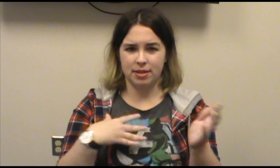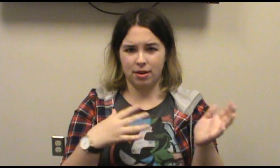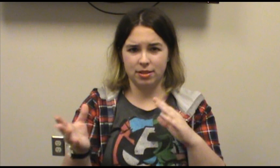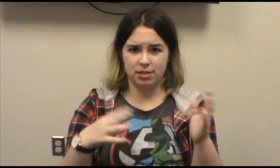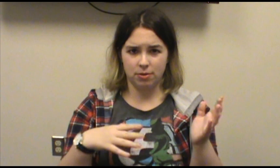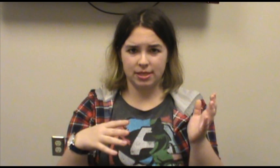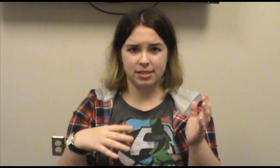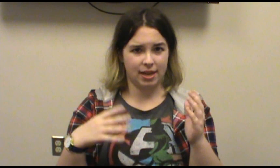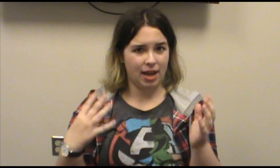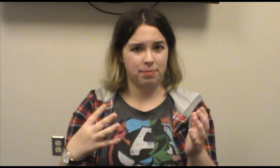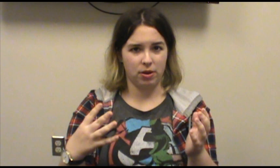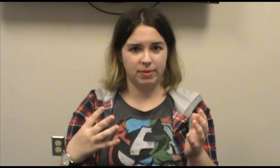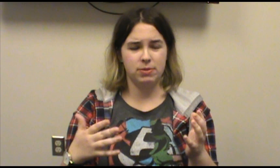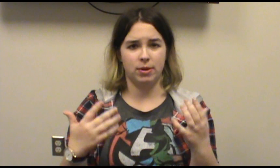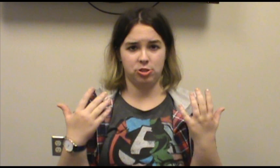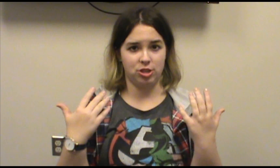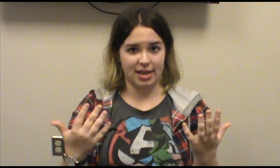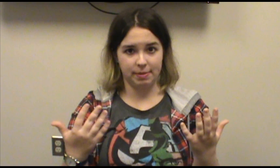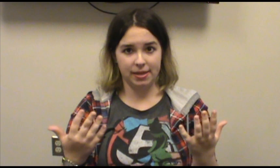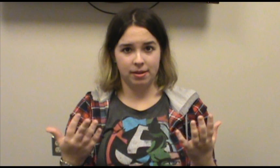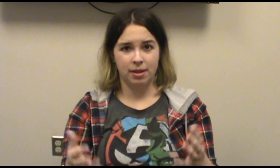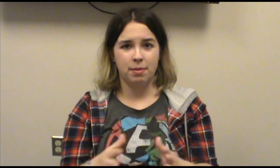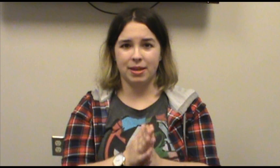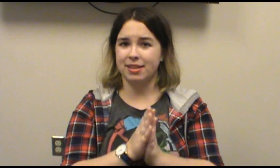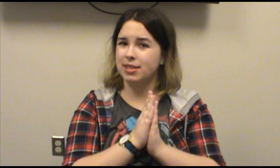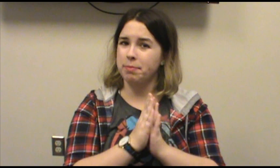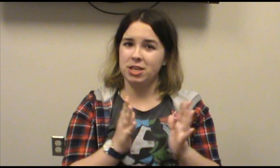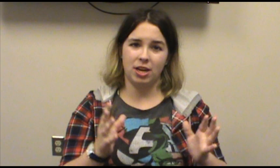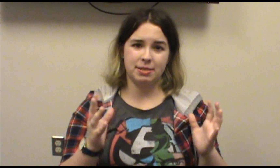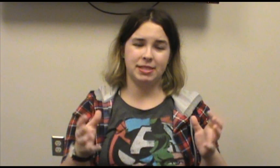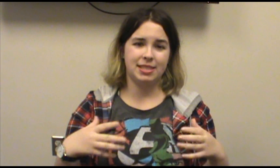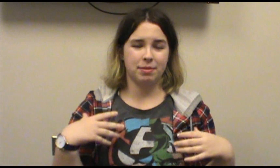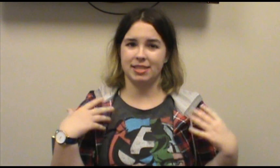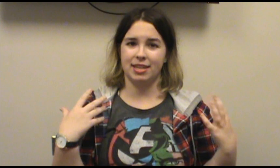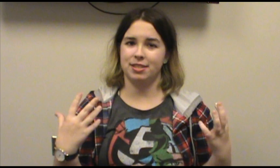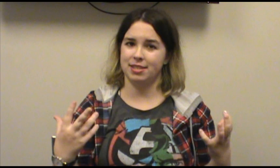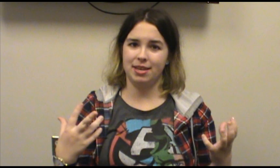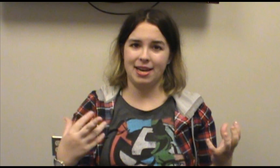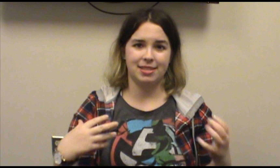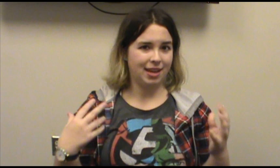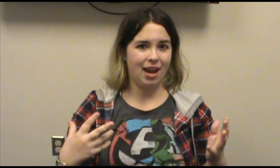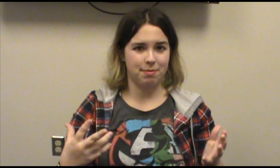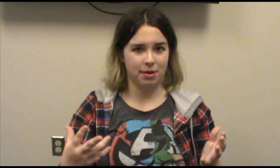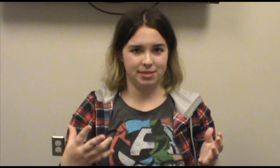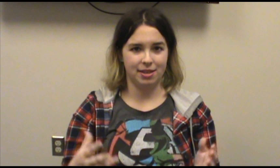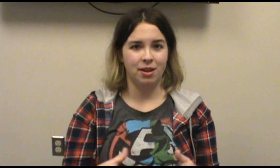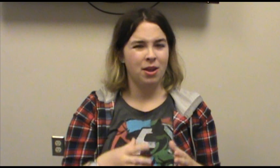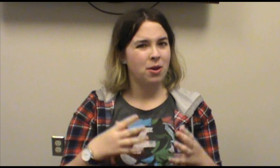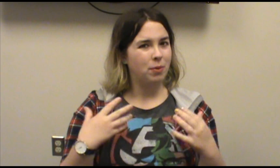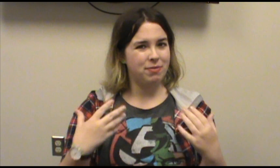all the snow scenes that kind of bugged me was Jasmine. Because they made Jasmine seem like such this nice and kind person. But if